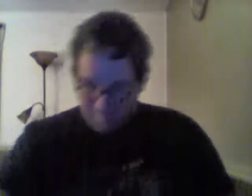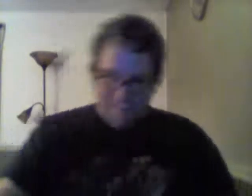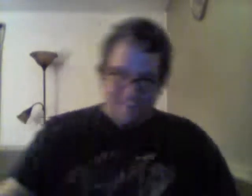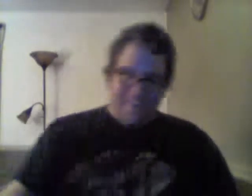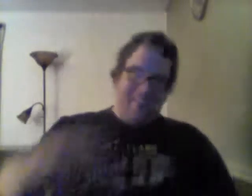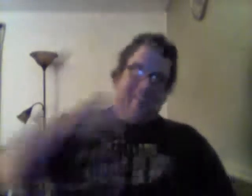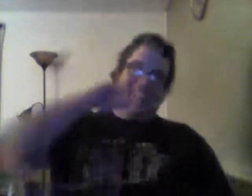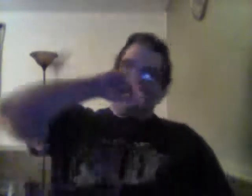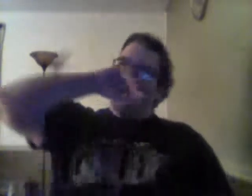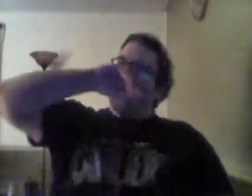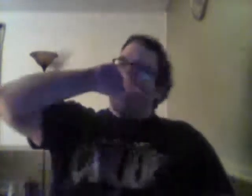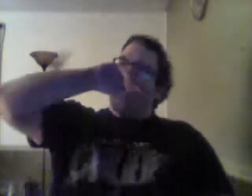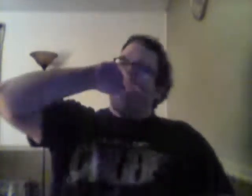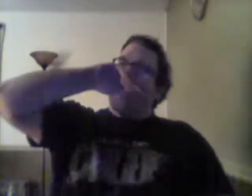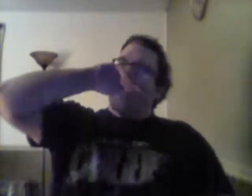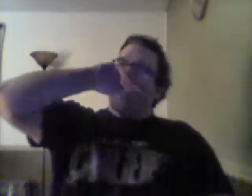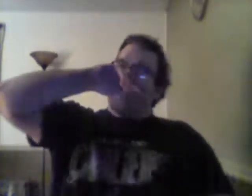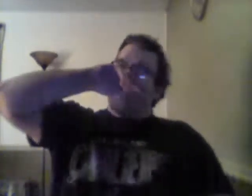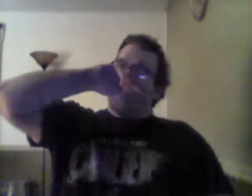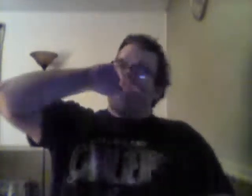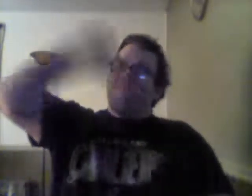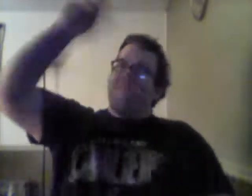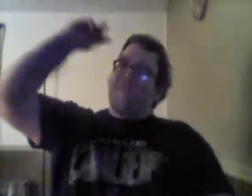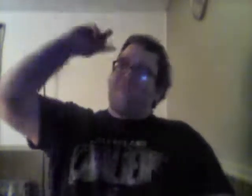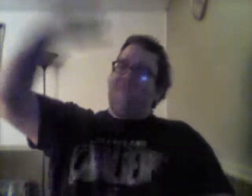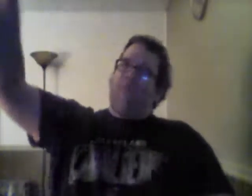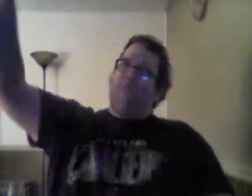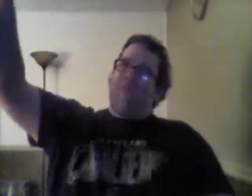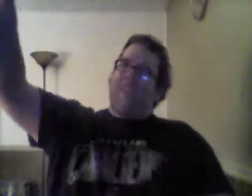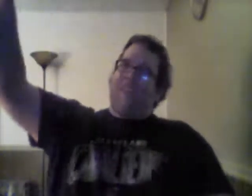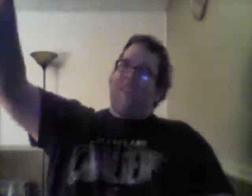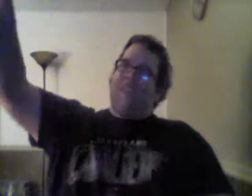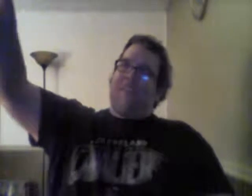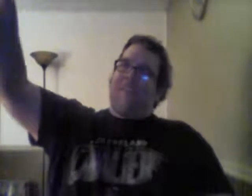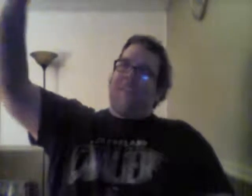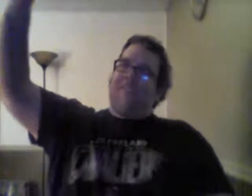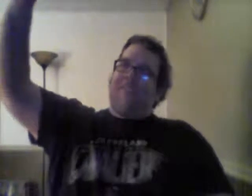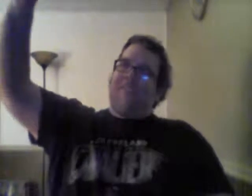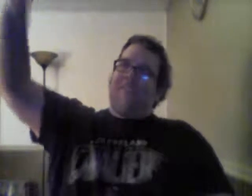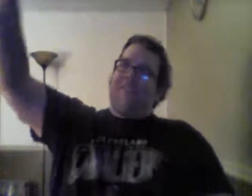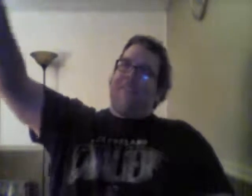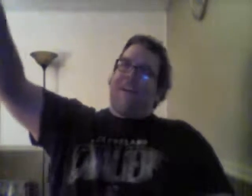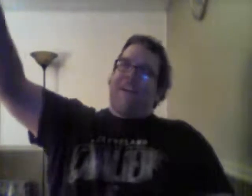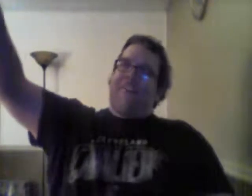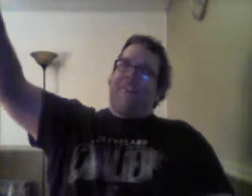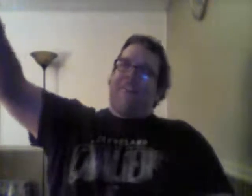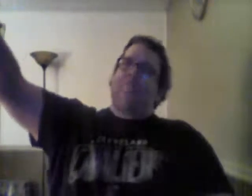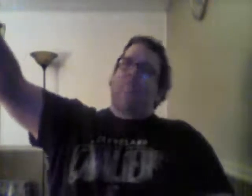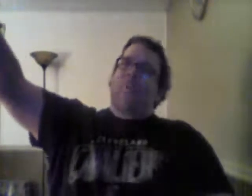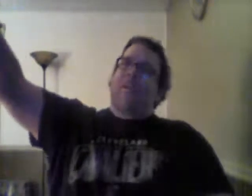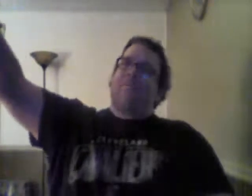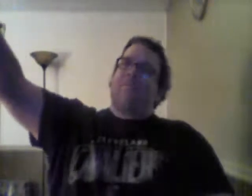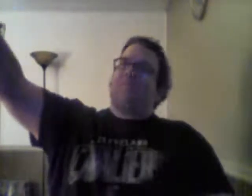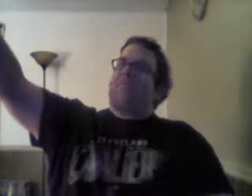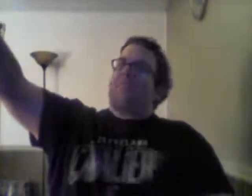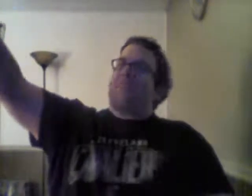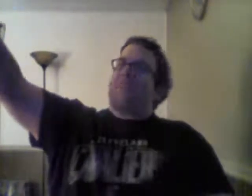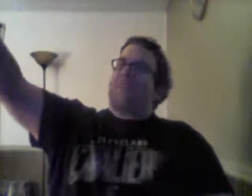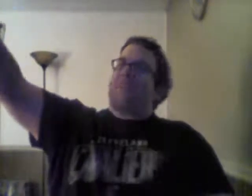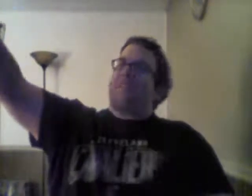I like that idea. Um, fourth segment was Gawkers. At this point, I was noticing, looking at my clock, I'm